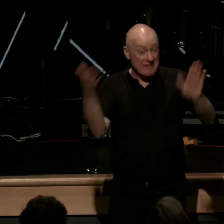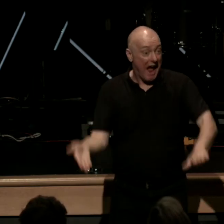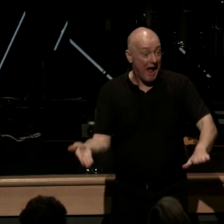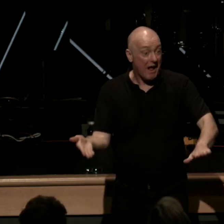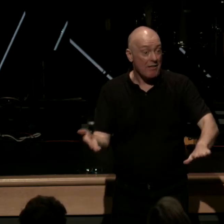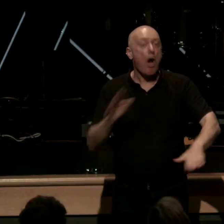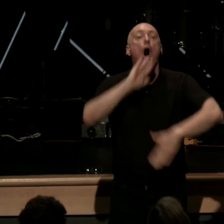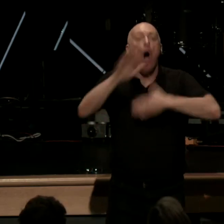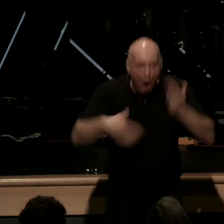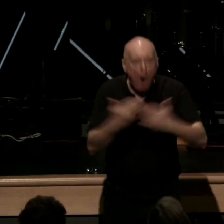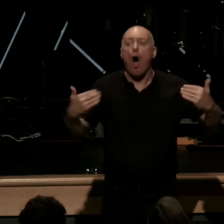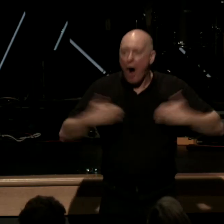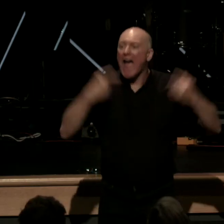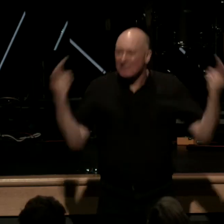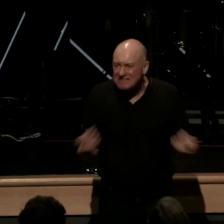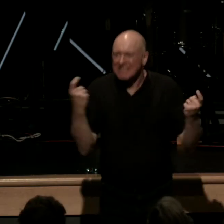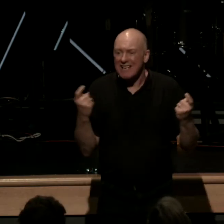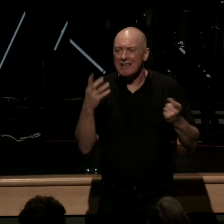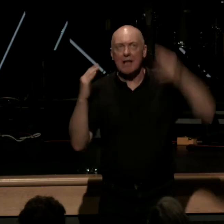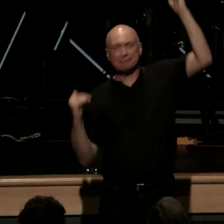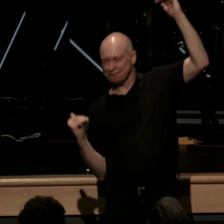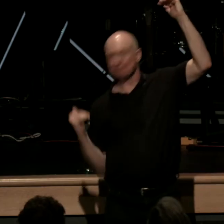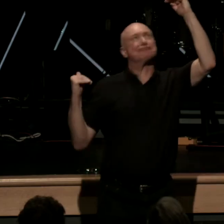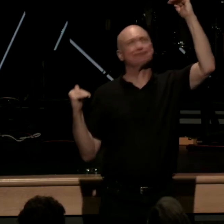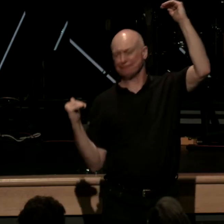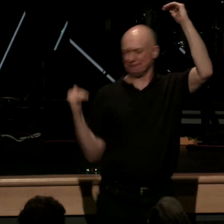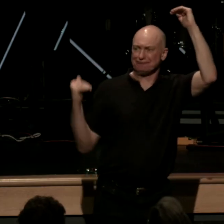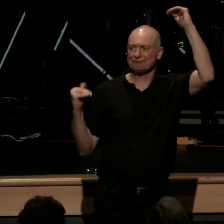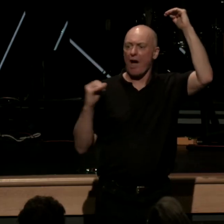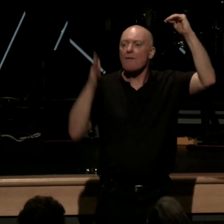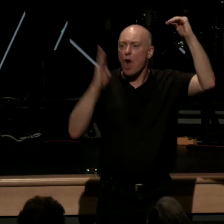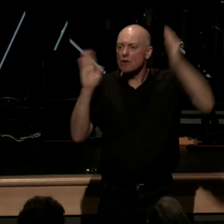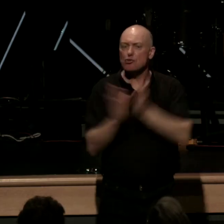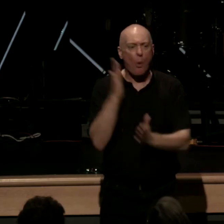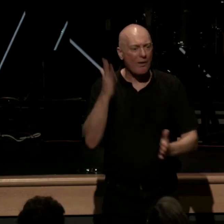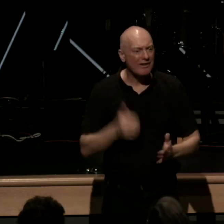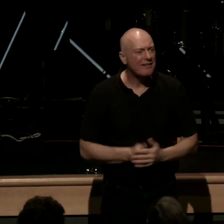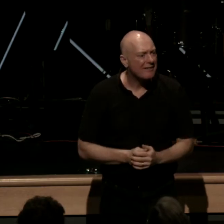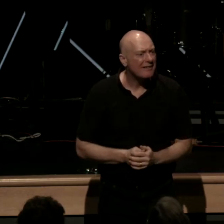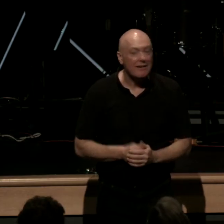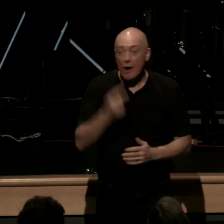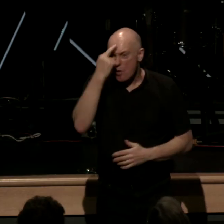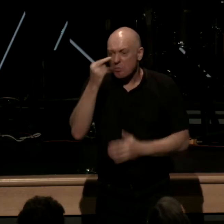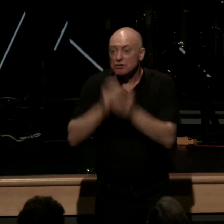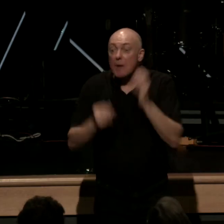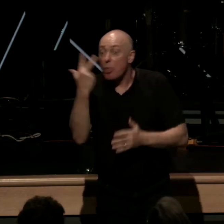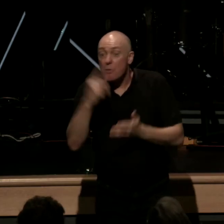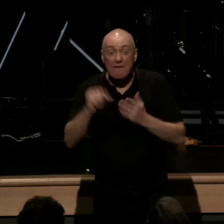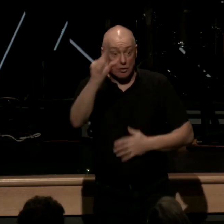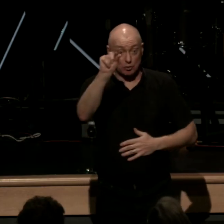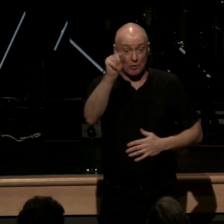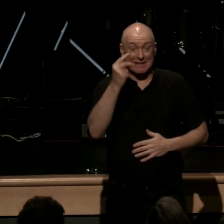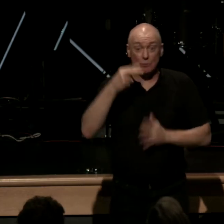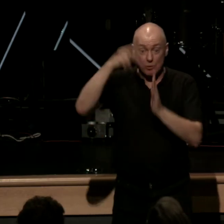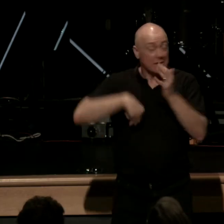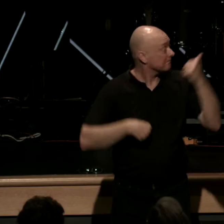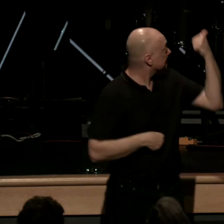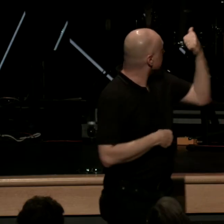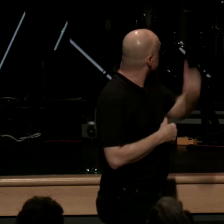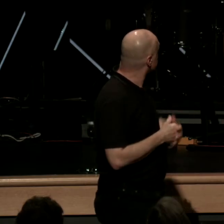have sinned and fall short of God's glory Romans 3 verse 20 on the screen for you for